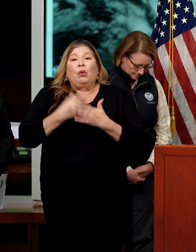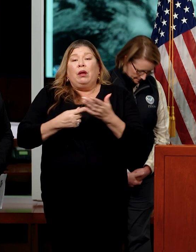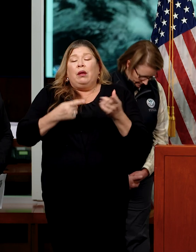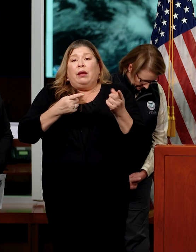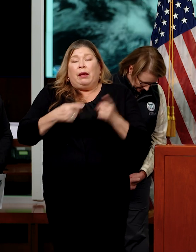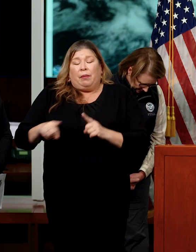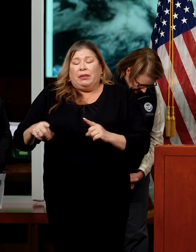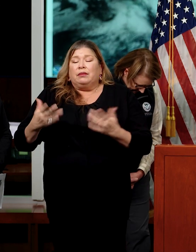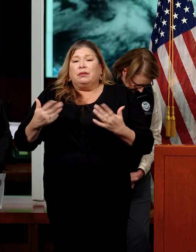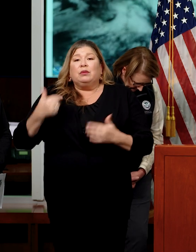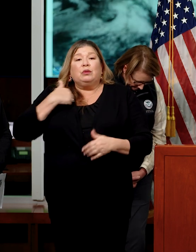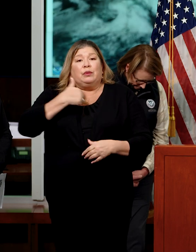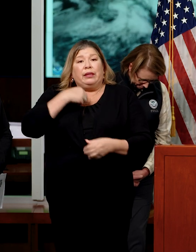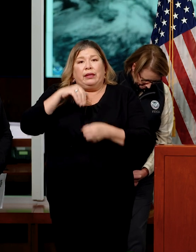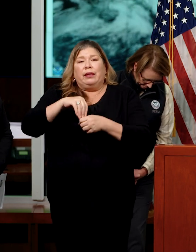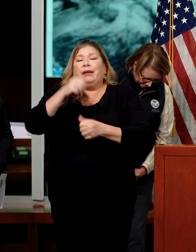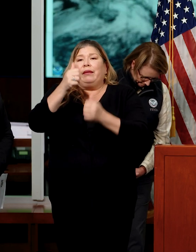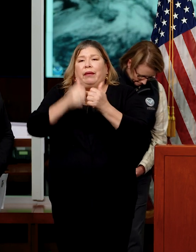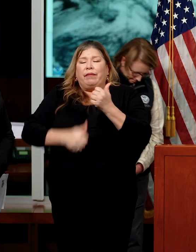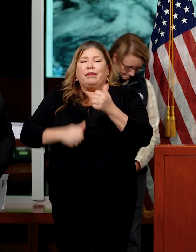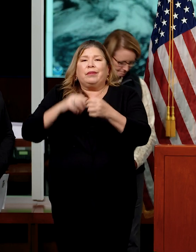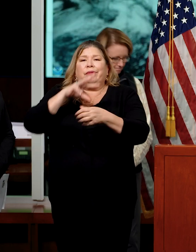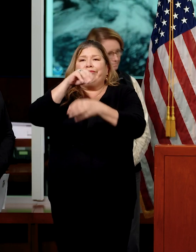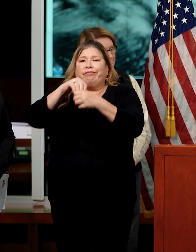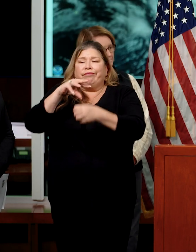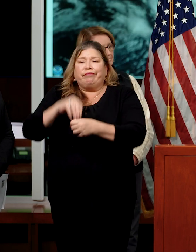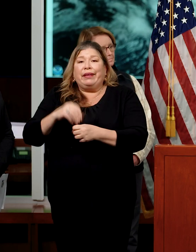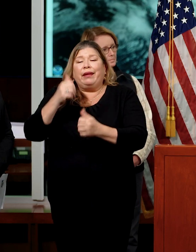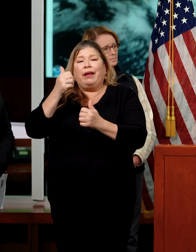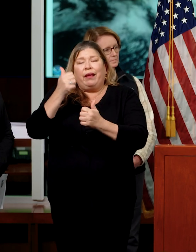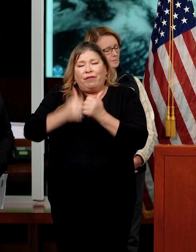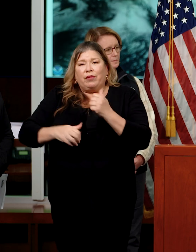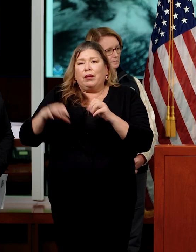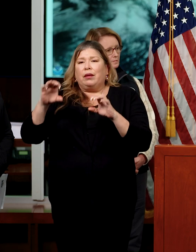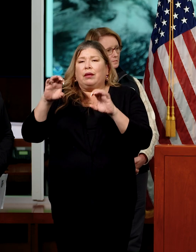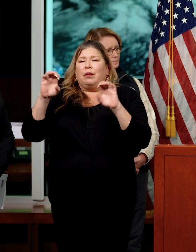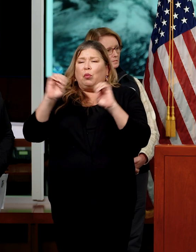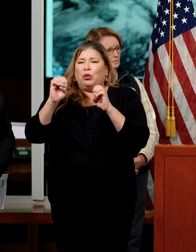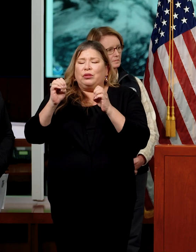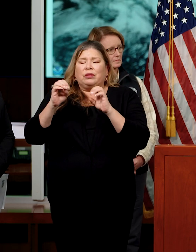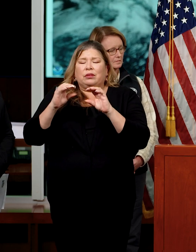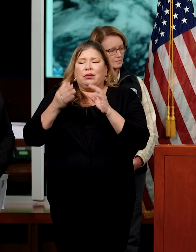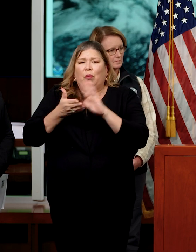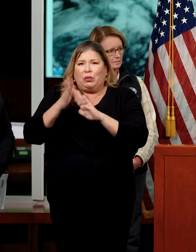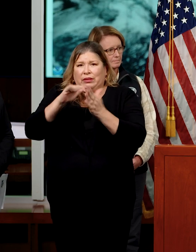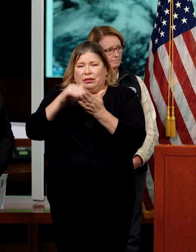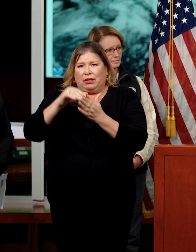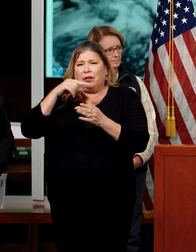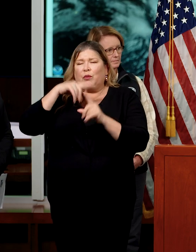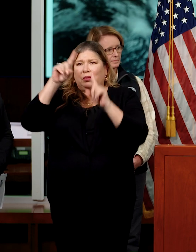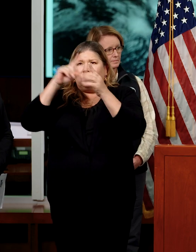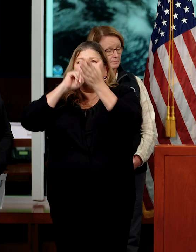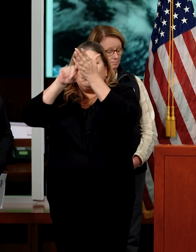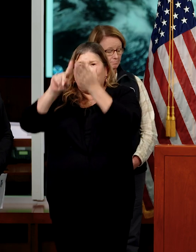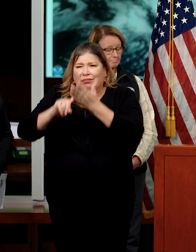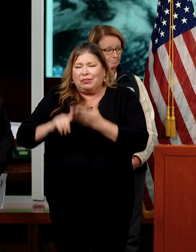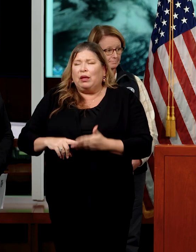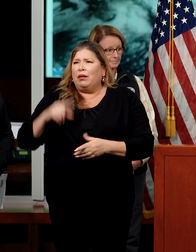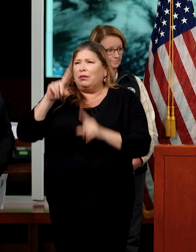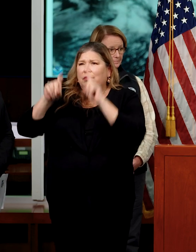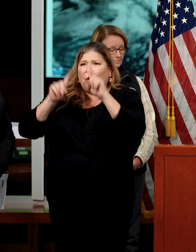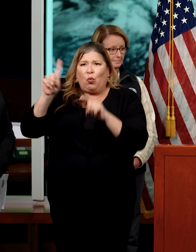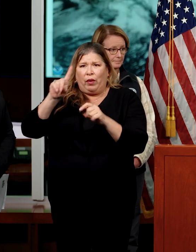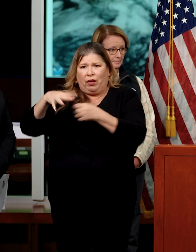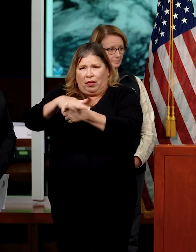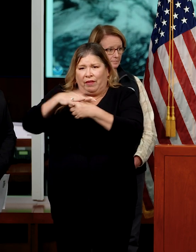we are in every local EOC trying to identify and determine what areas have been flooded, what may flood